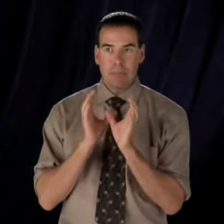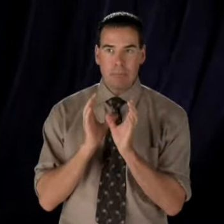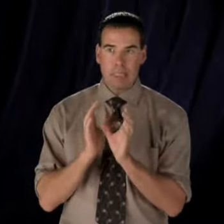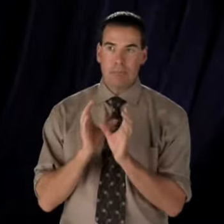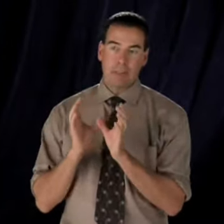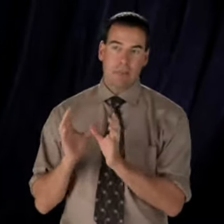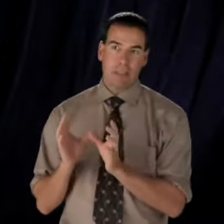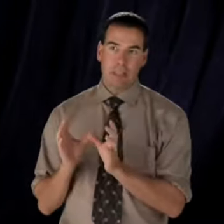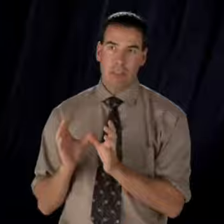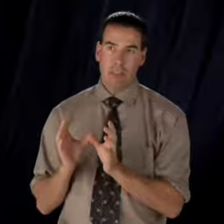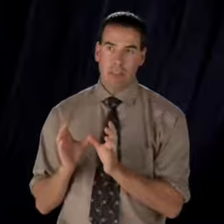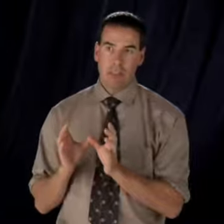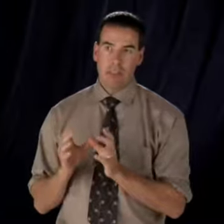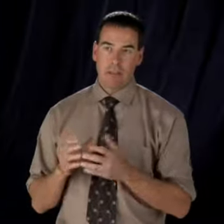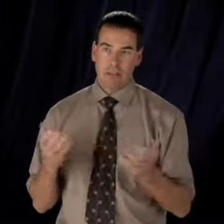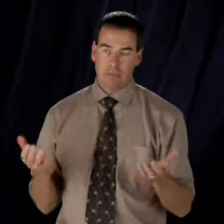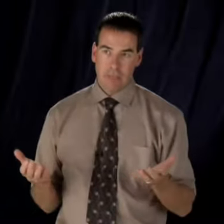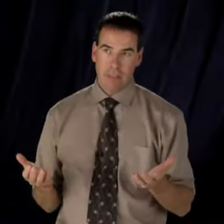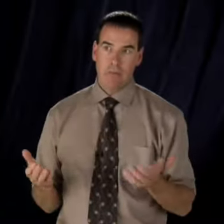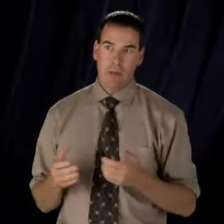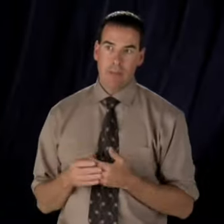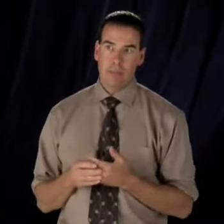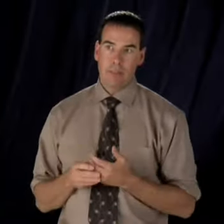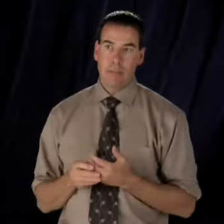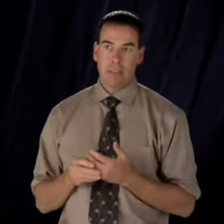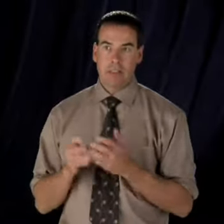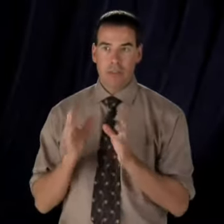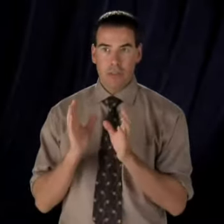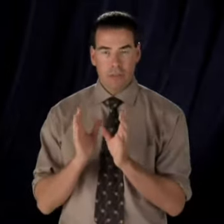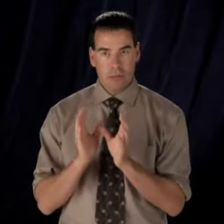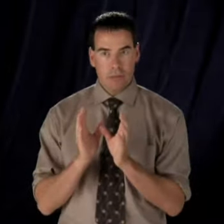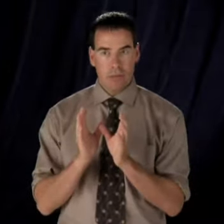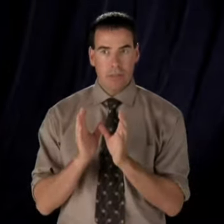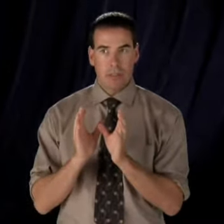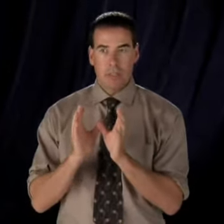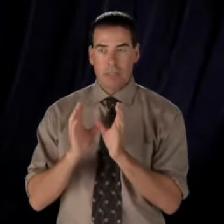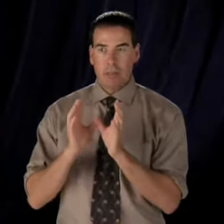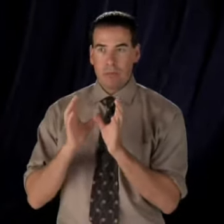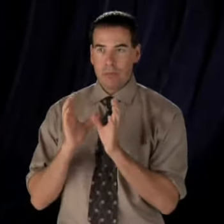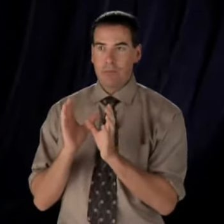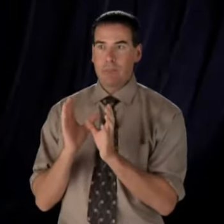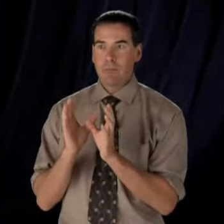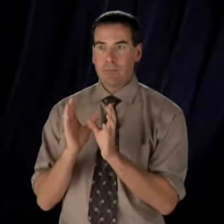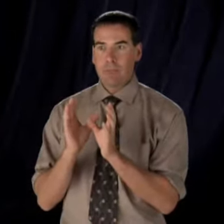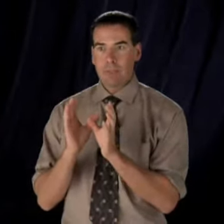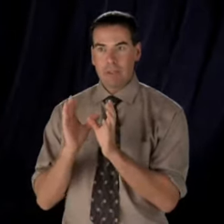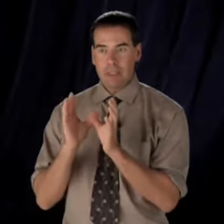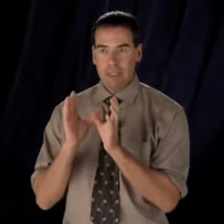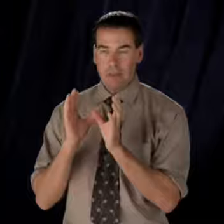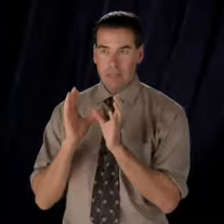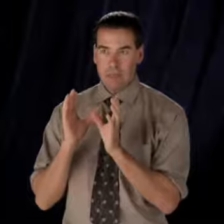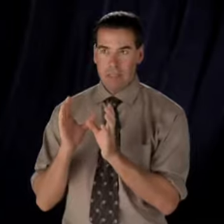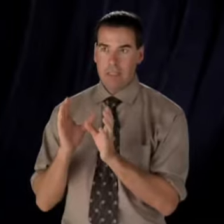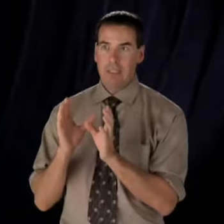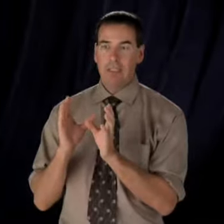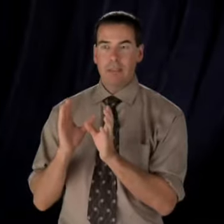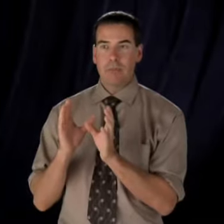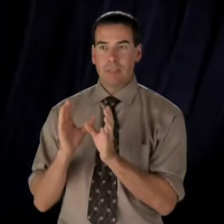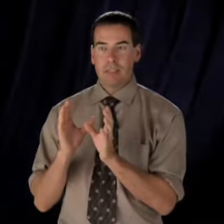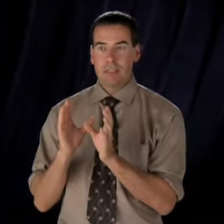make recommendations. Now, the Health Freedom Ombudsman is charged with the responsibility of investigating complaints